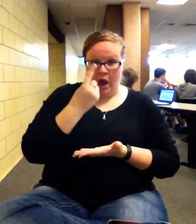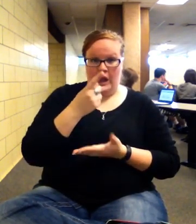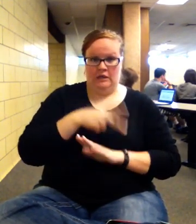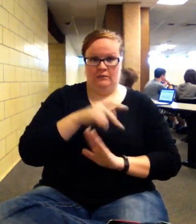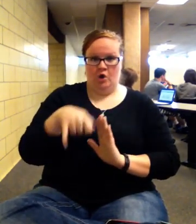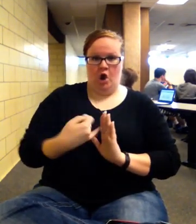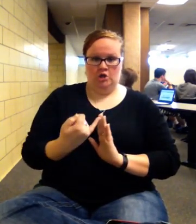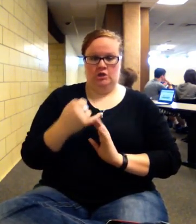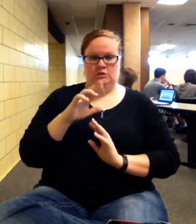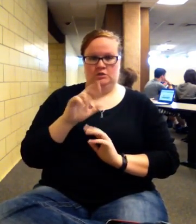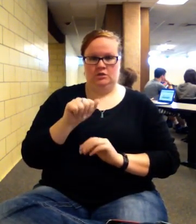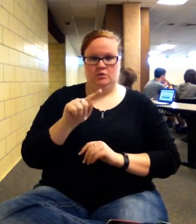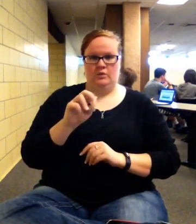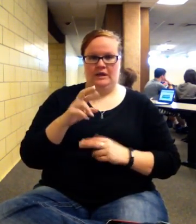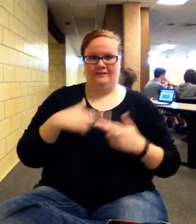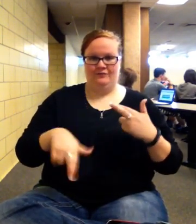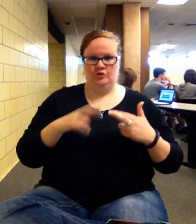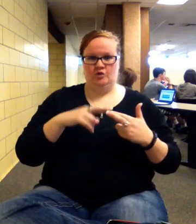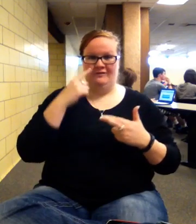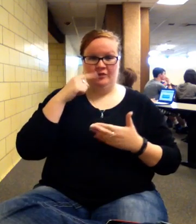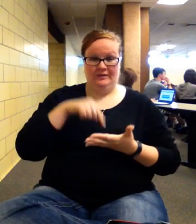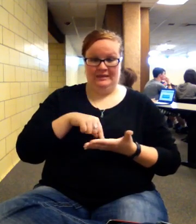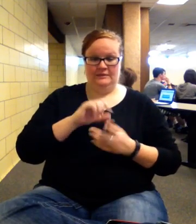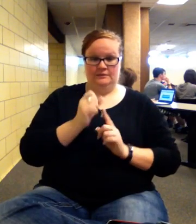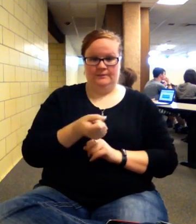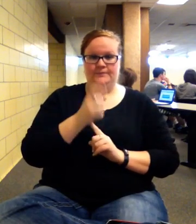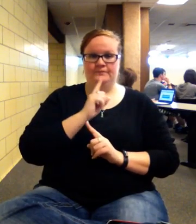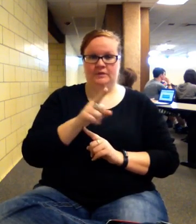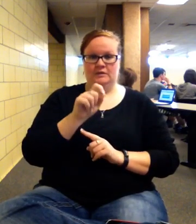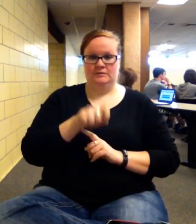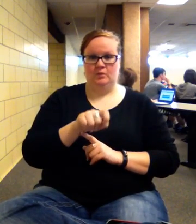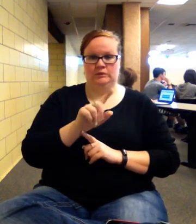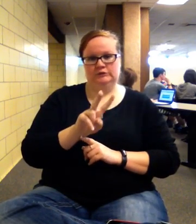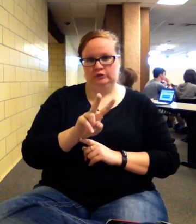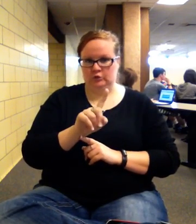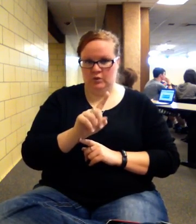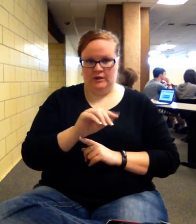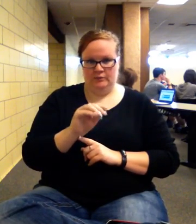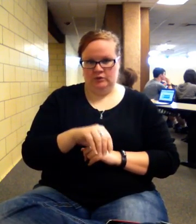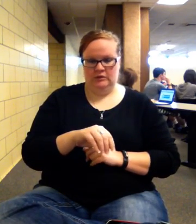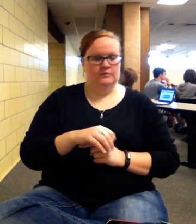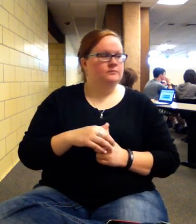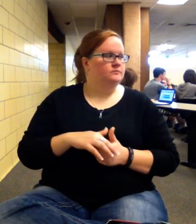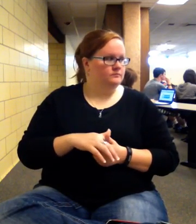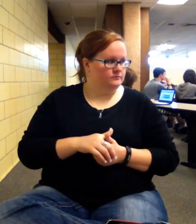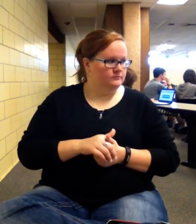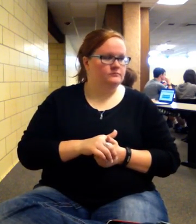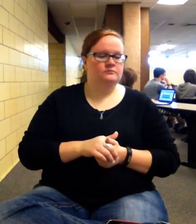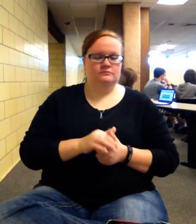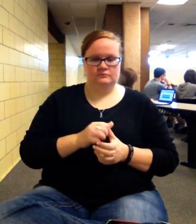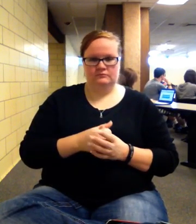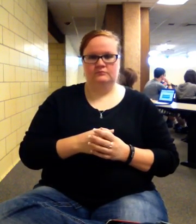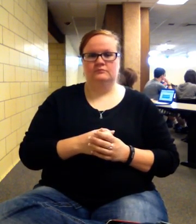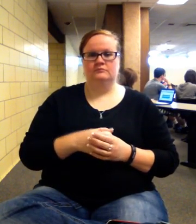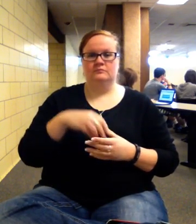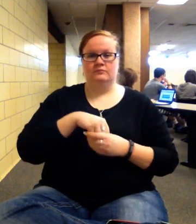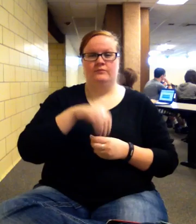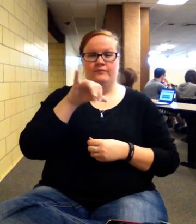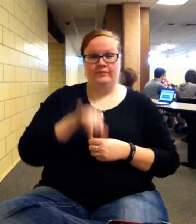is, in this case, the 0.21%. Okay, and it's in that return that you're